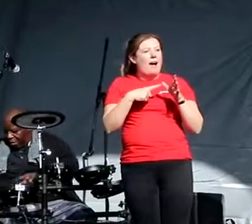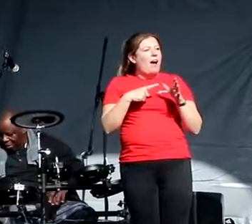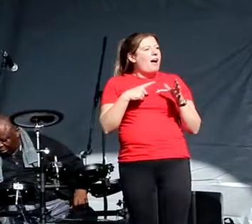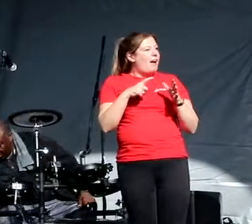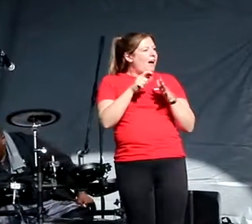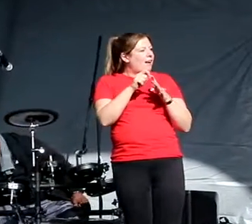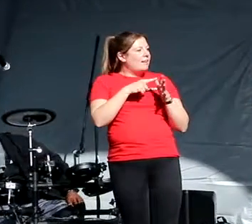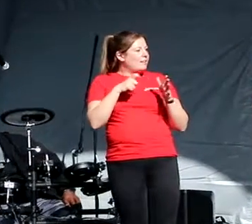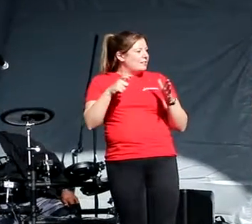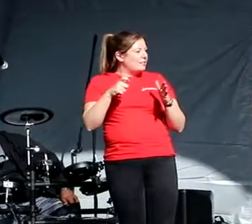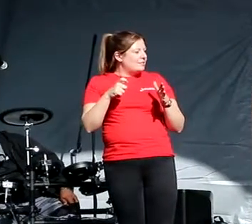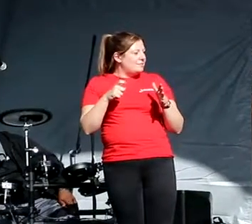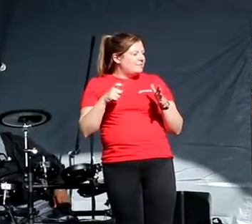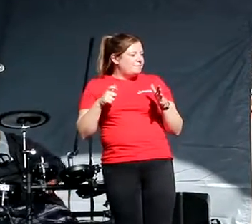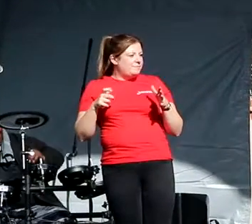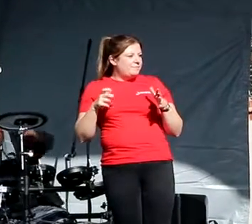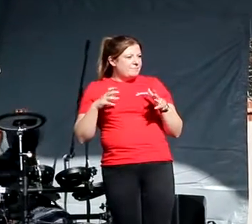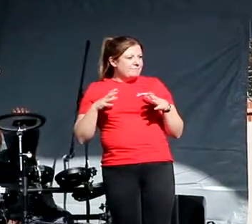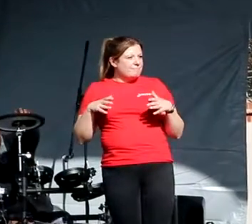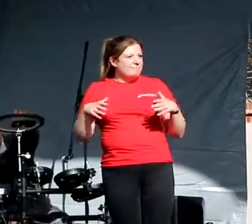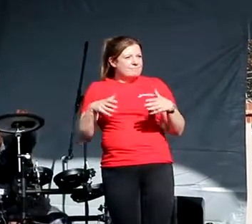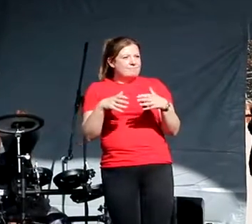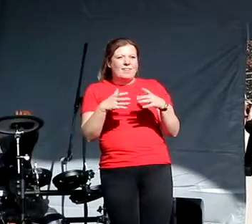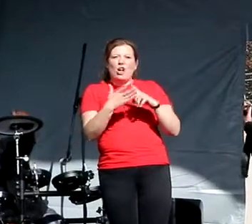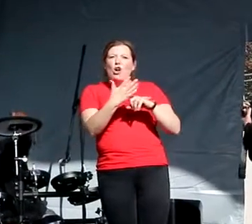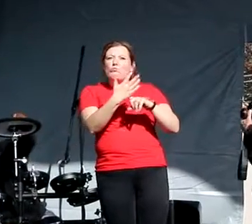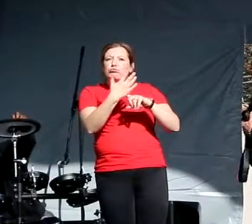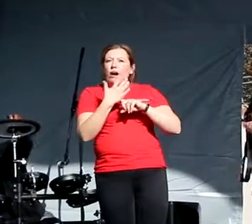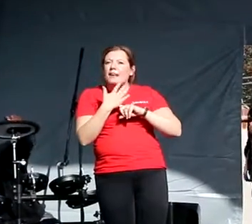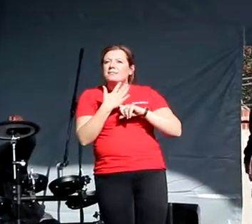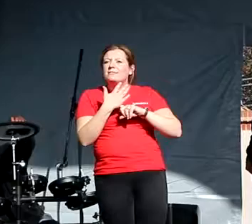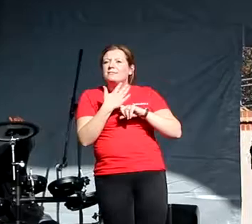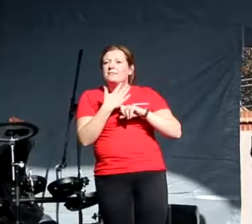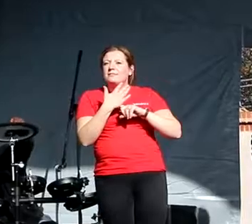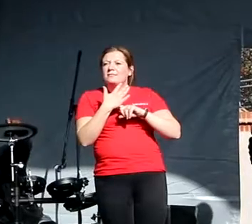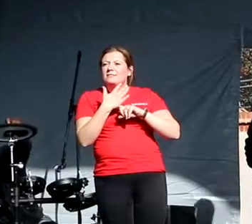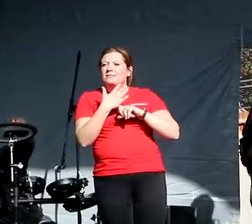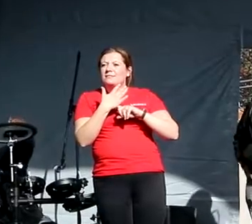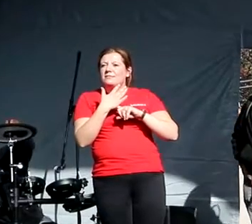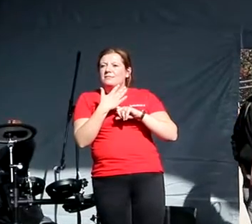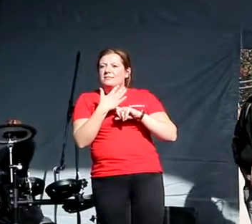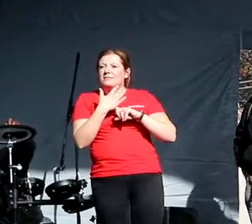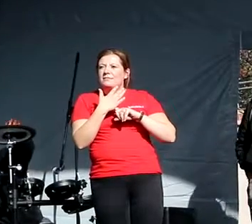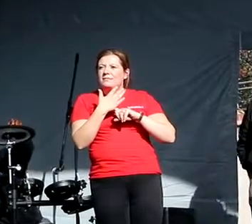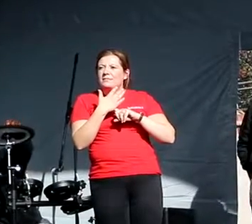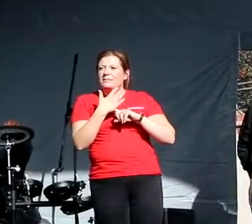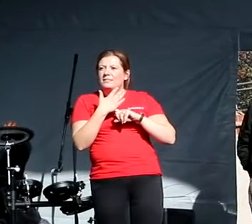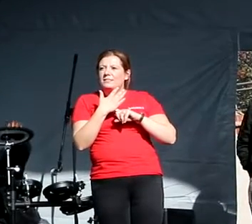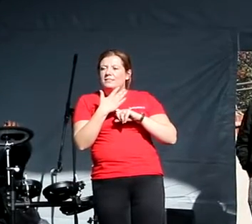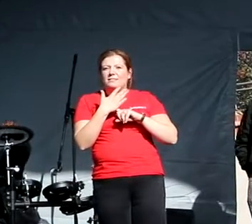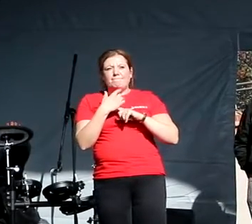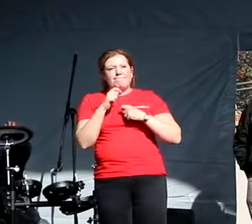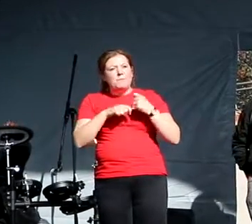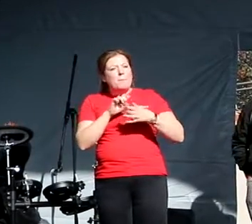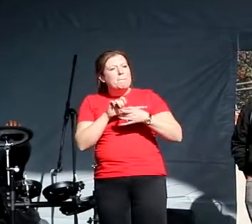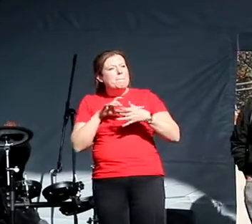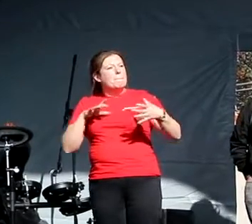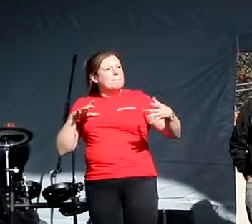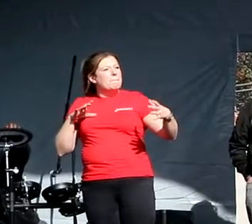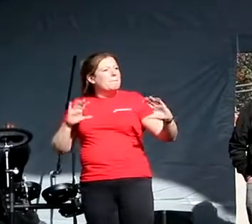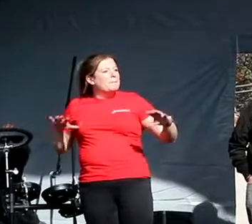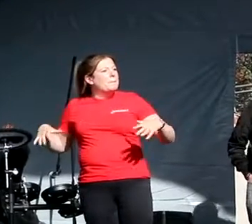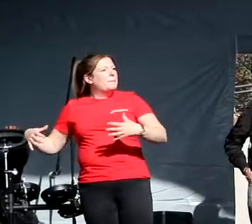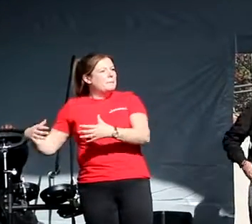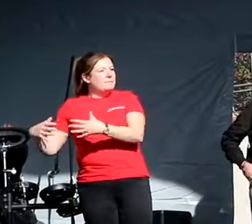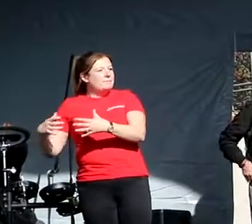with all the oppressed and disadvantaged in